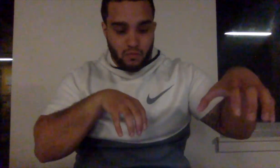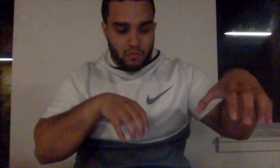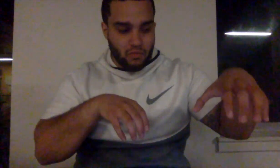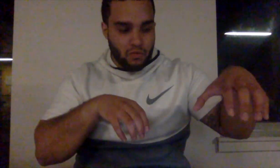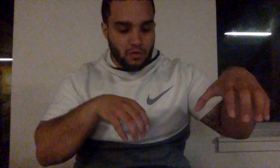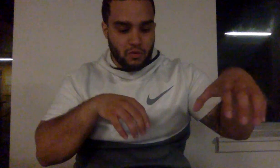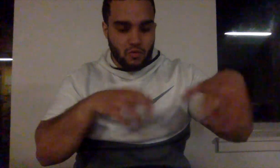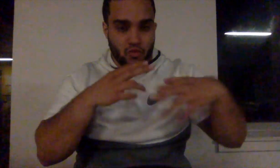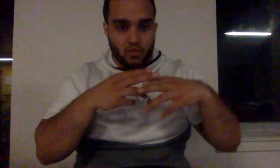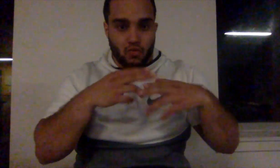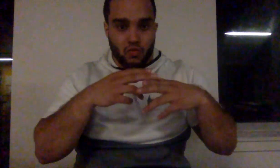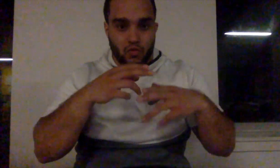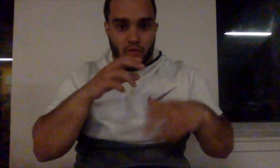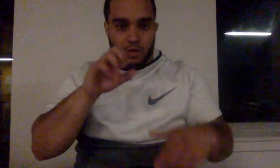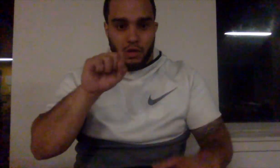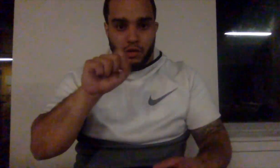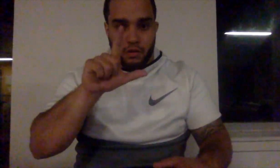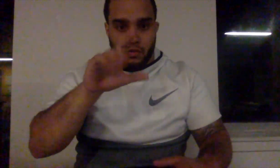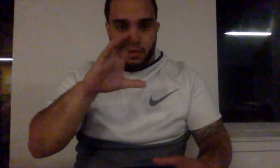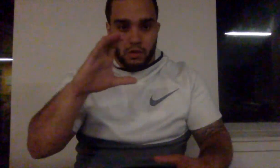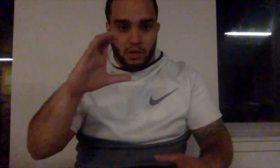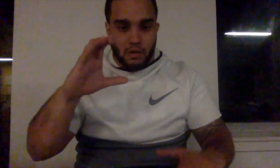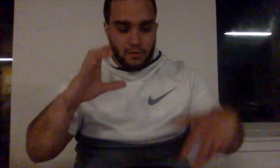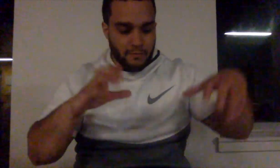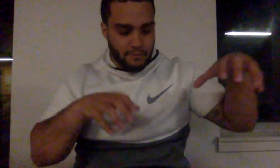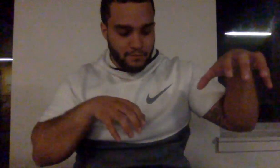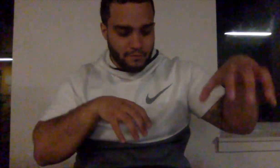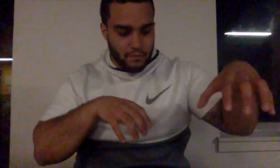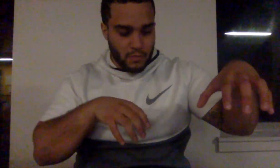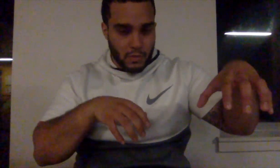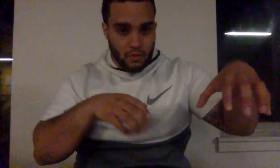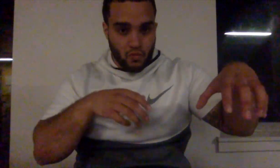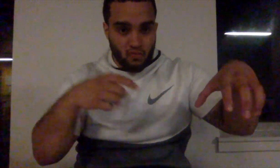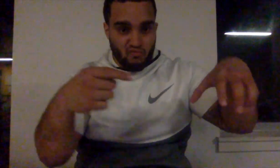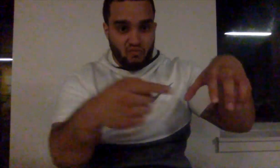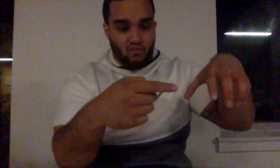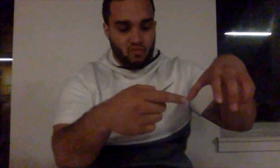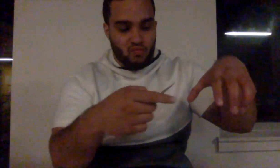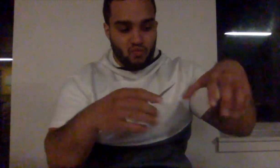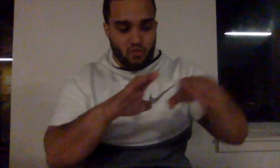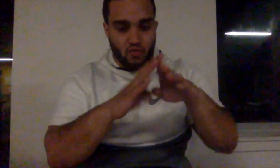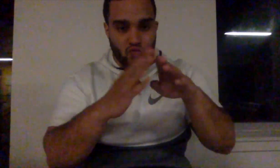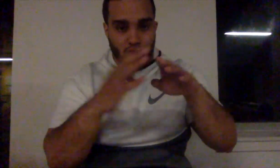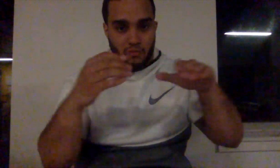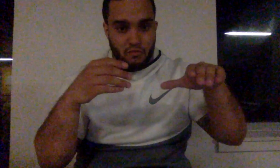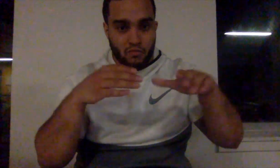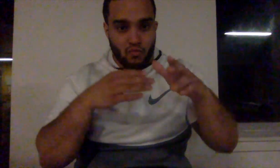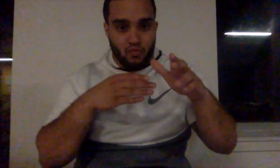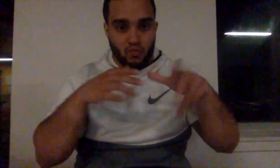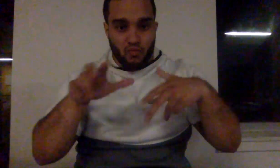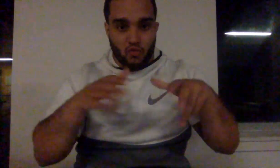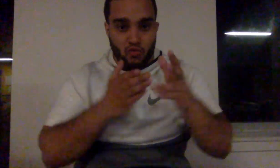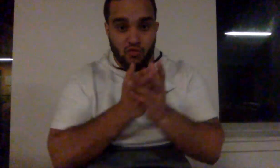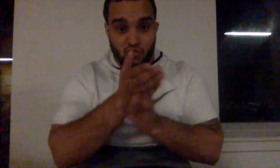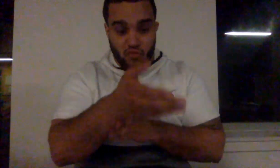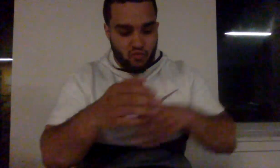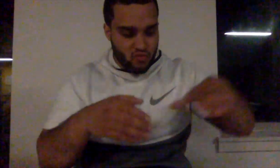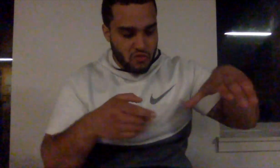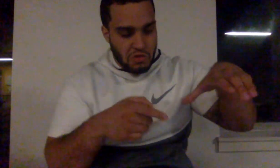like gold. No stress move your body like what? Turn it up to infinity. I'm gonna stand and turn